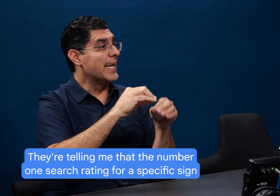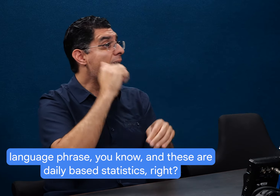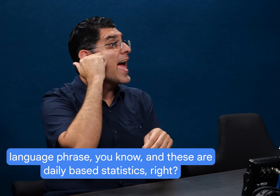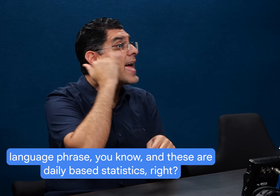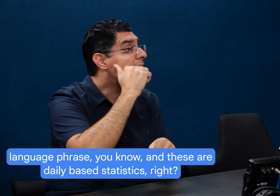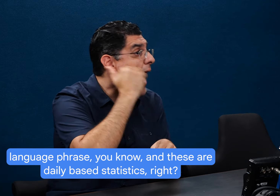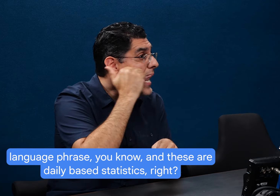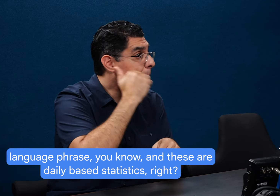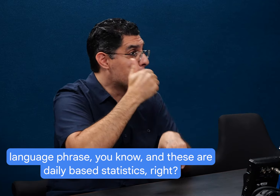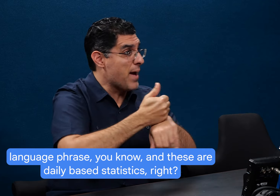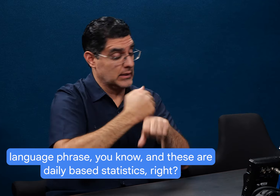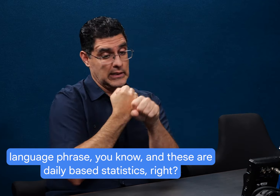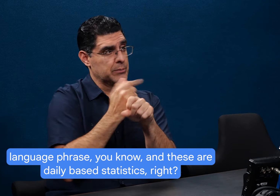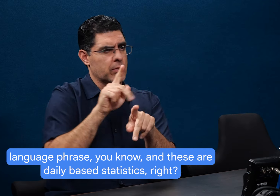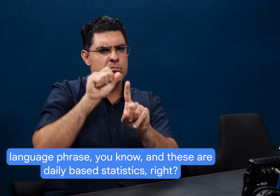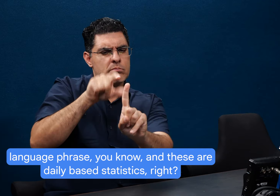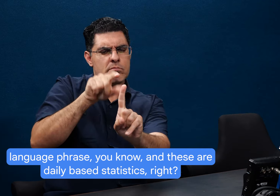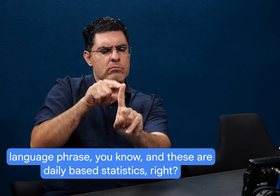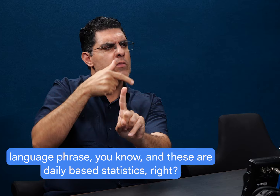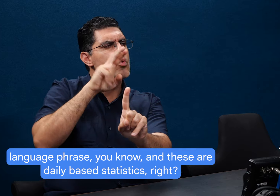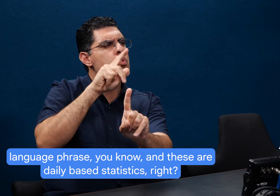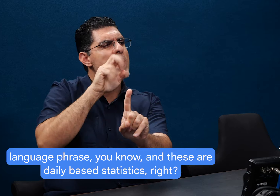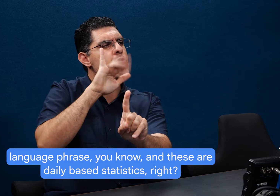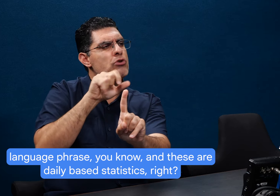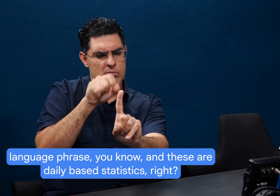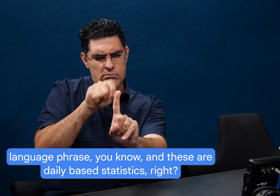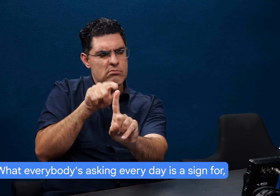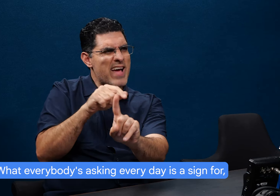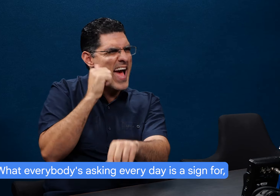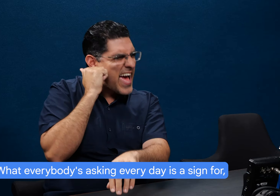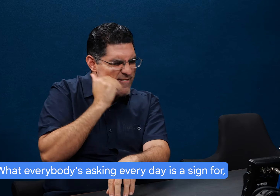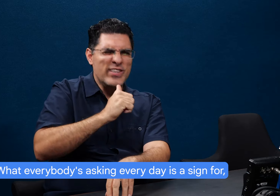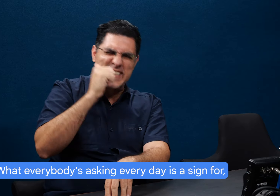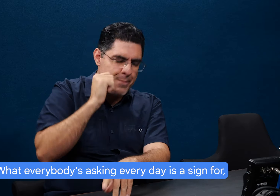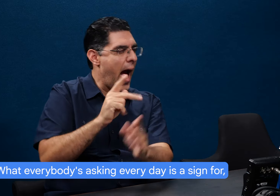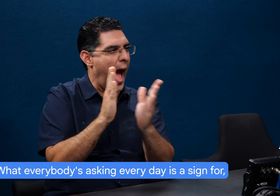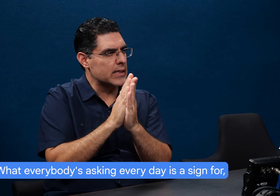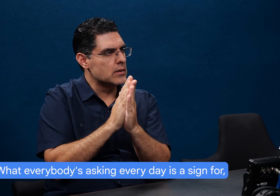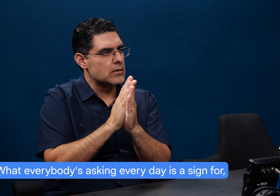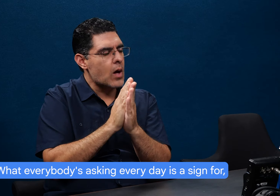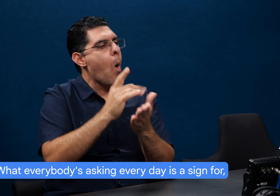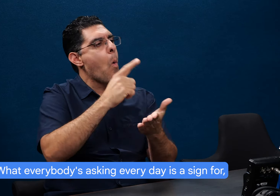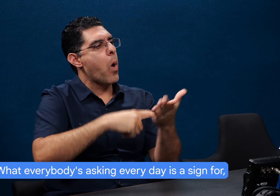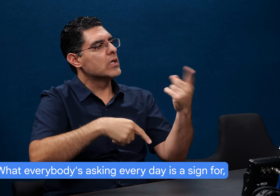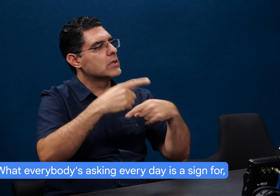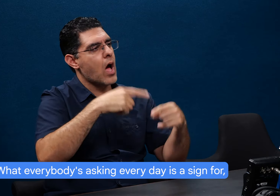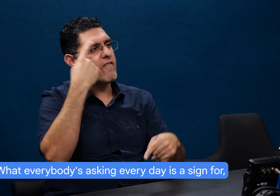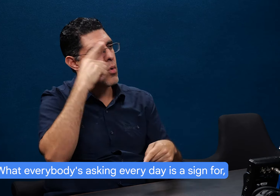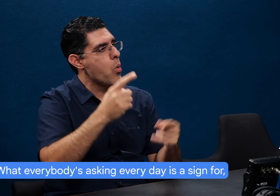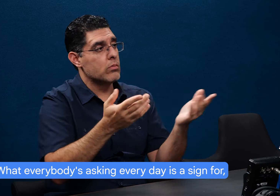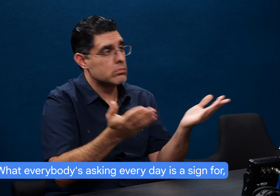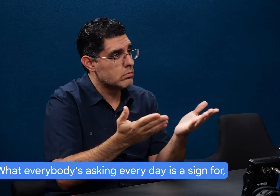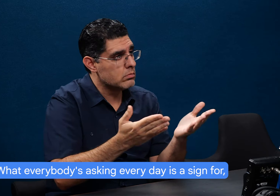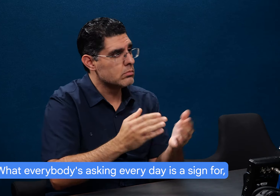sign language phrase, you know, and these are daily based statistics, right? When they, what everybody's asking every day is